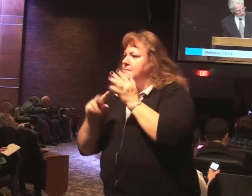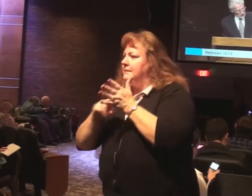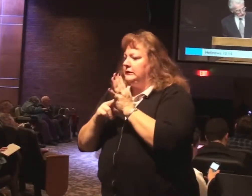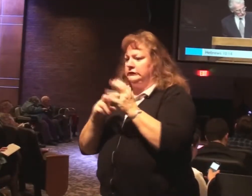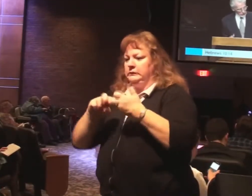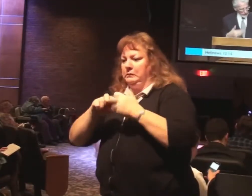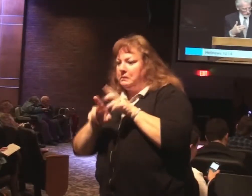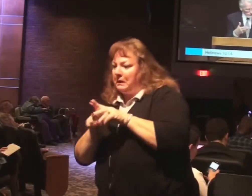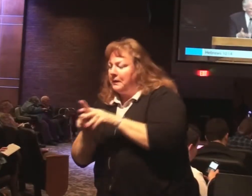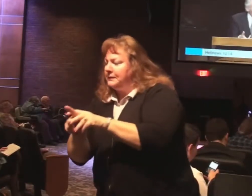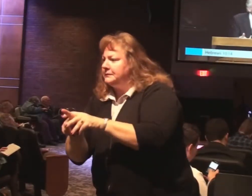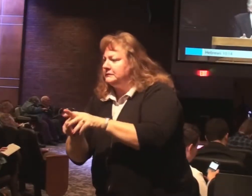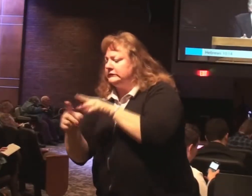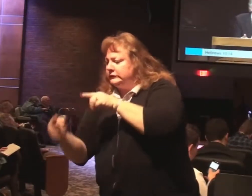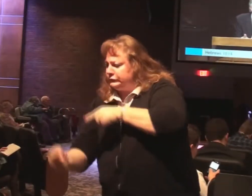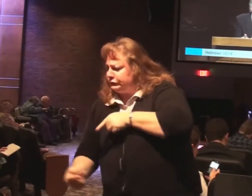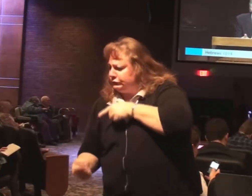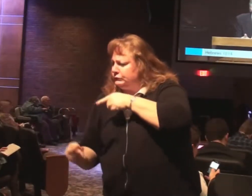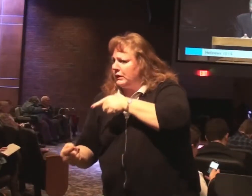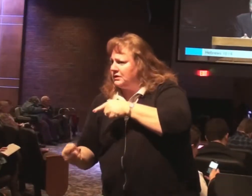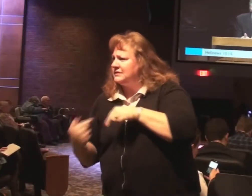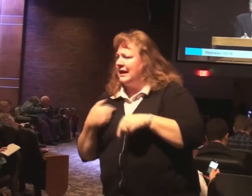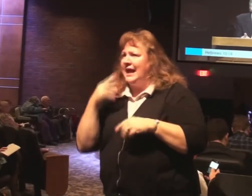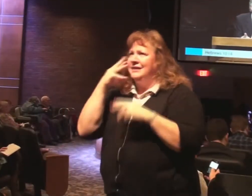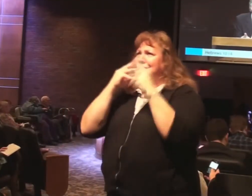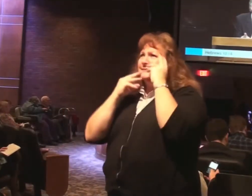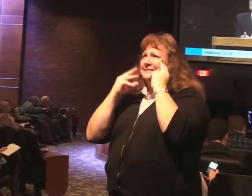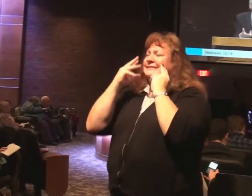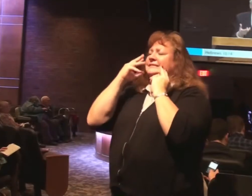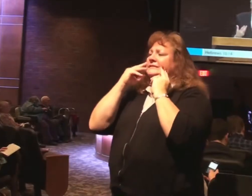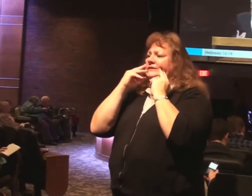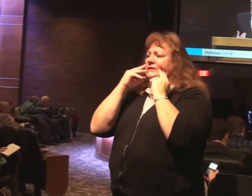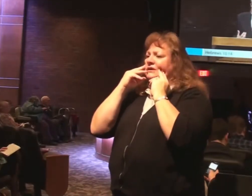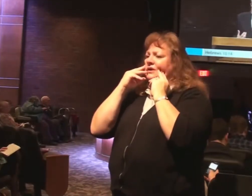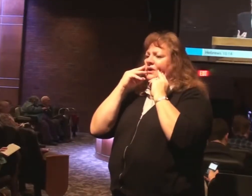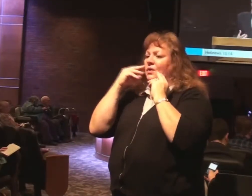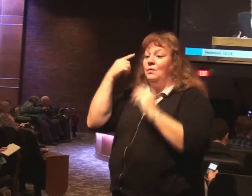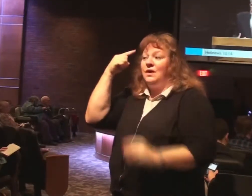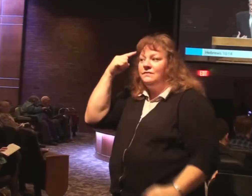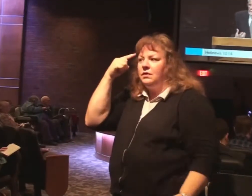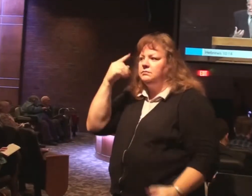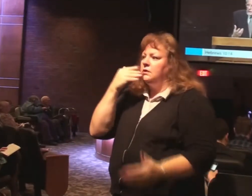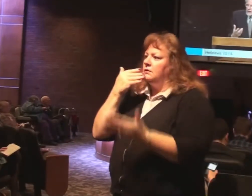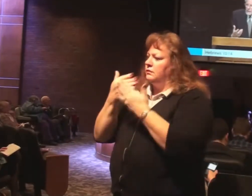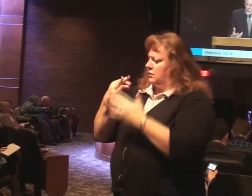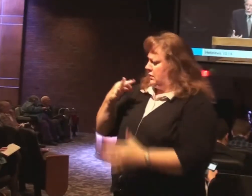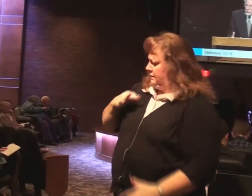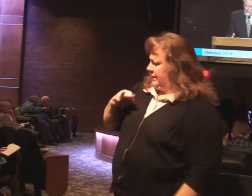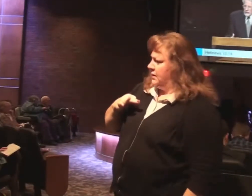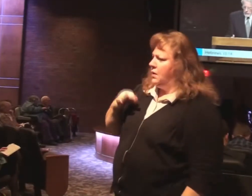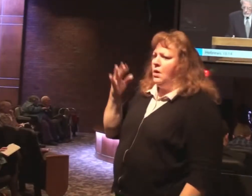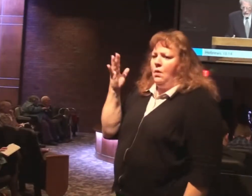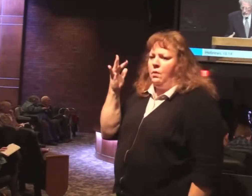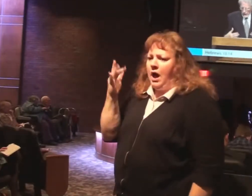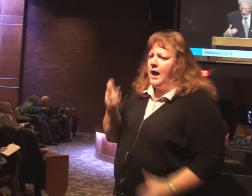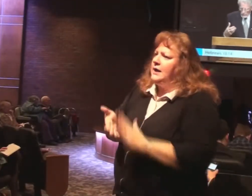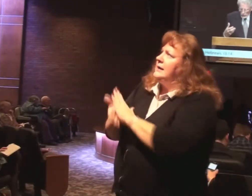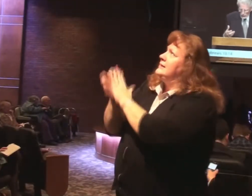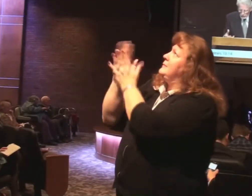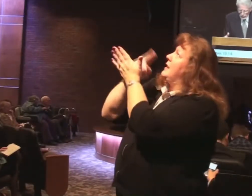Bringing difficulty into our lives. For good purposes. For So that we may share his holiness. It may become more and more